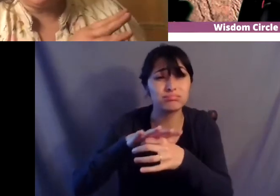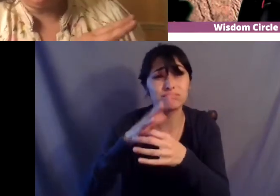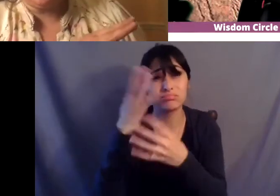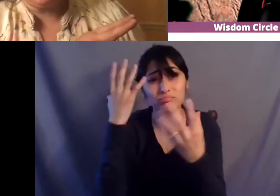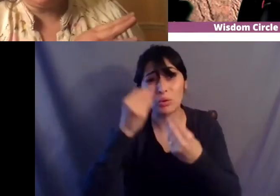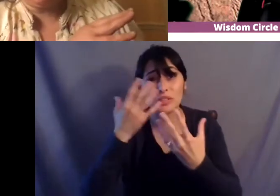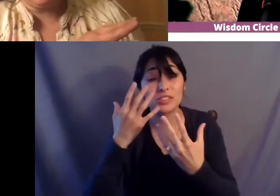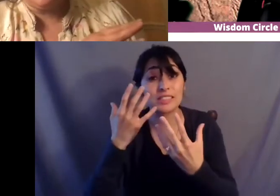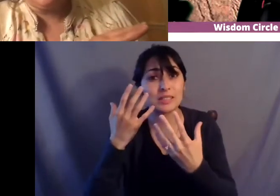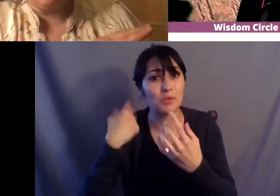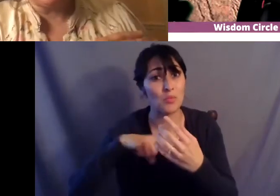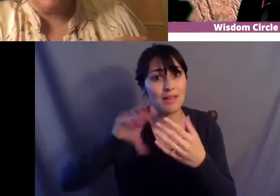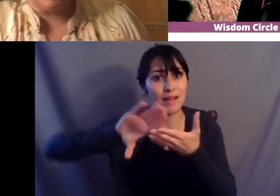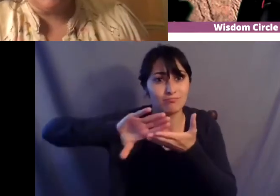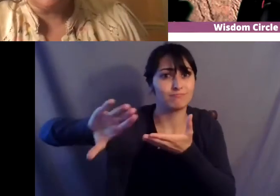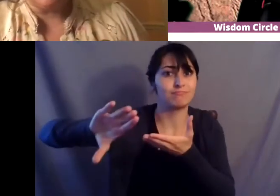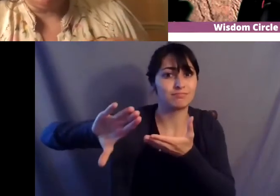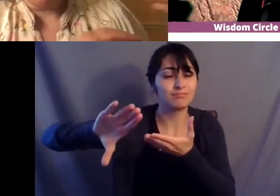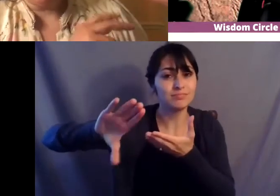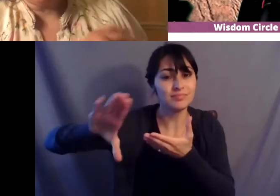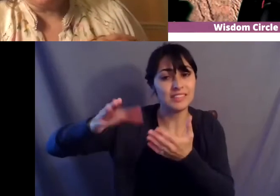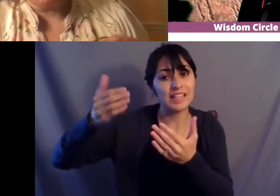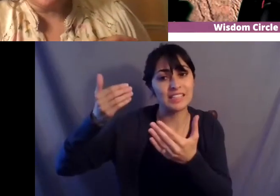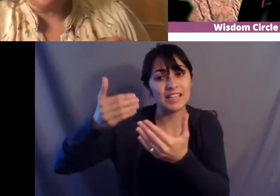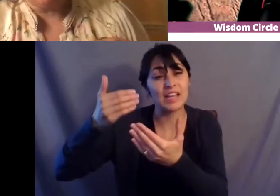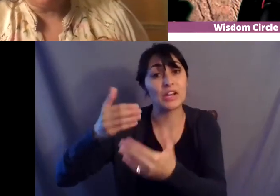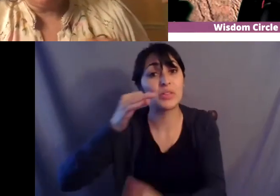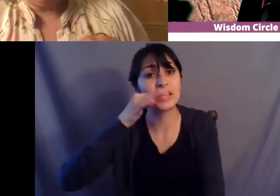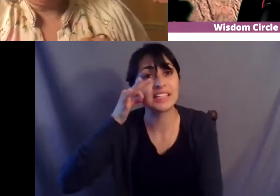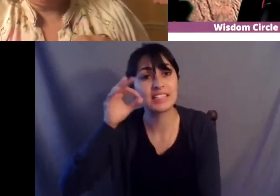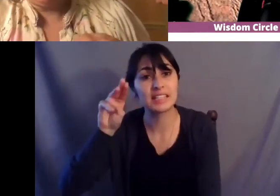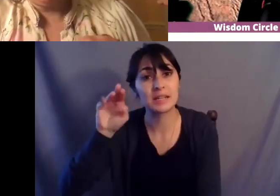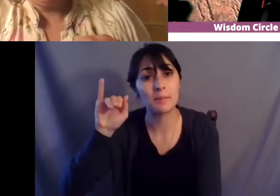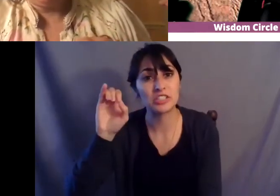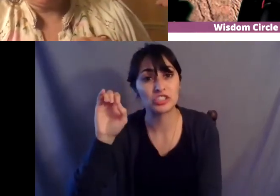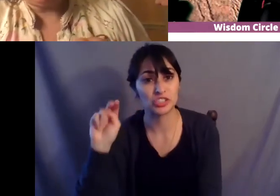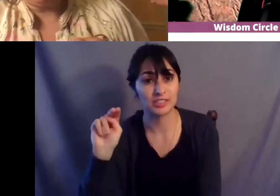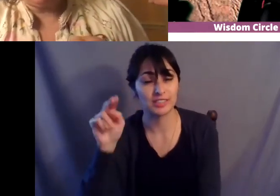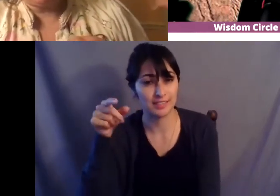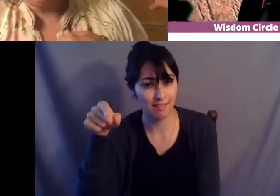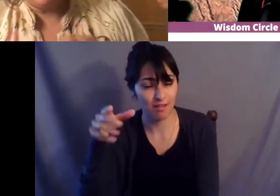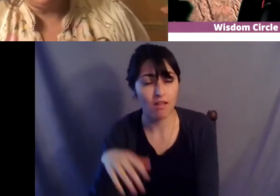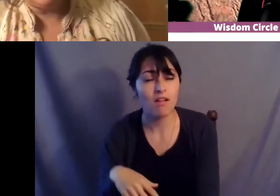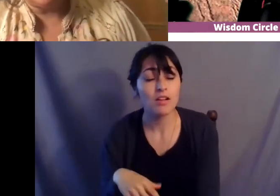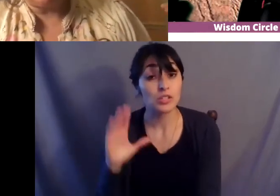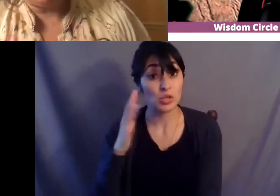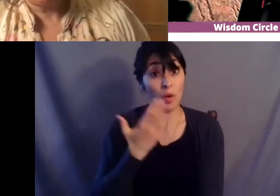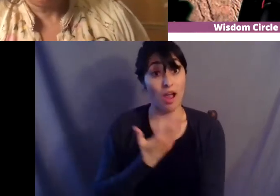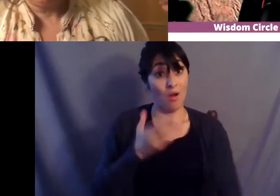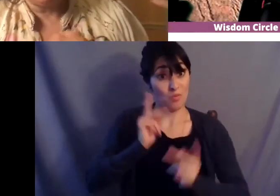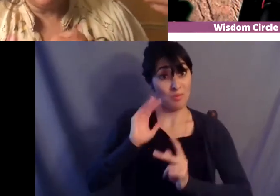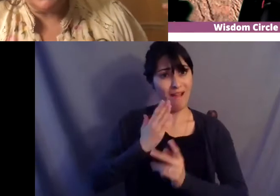where the where the where the indian mission was just further down so our people our families